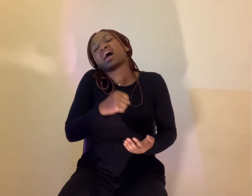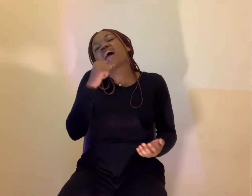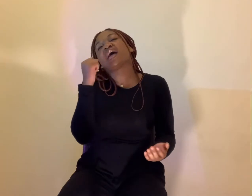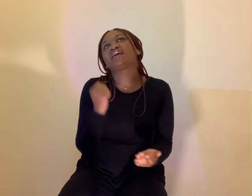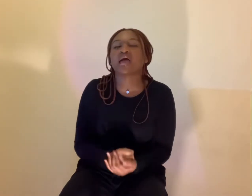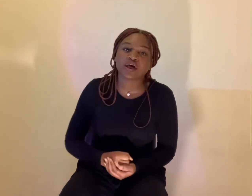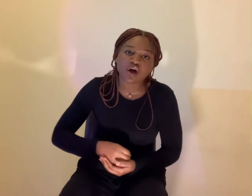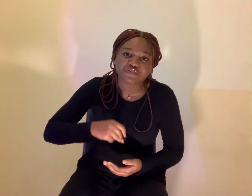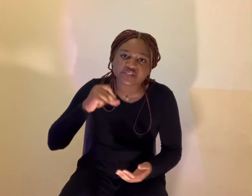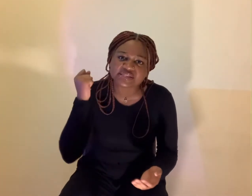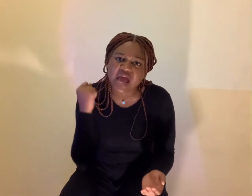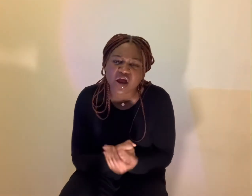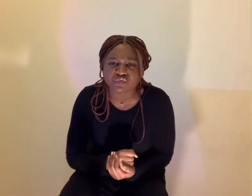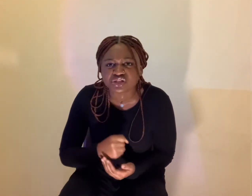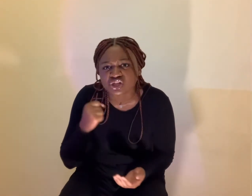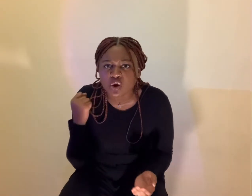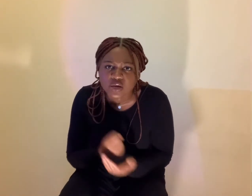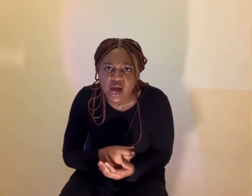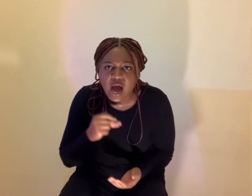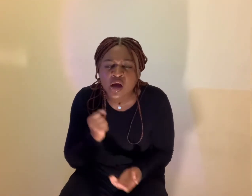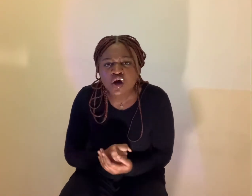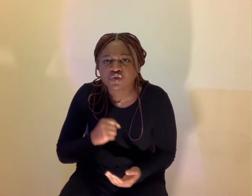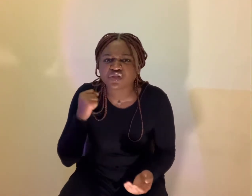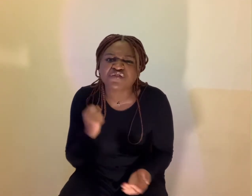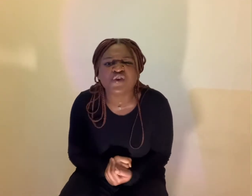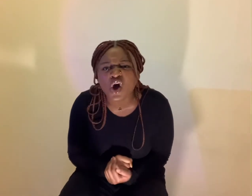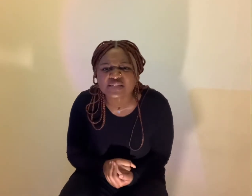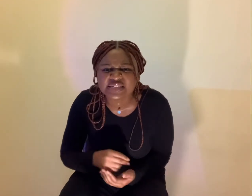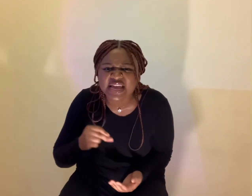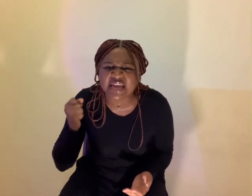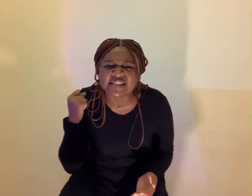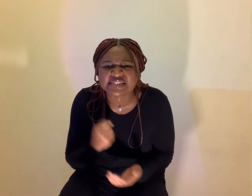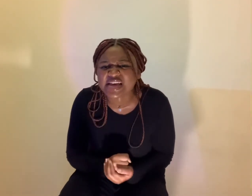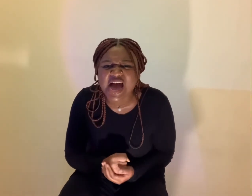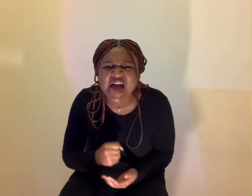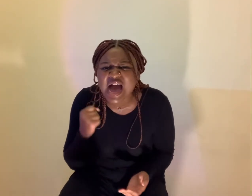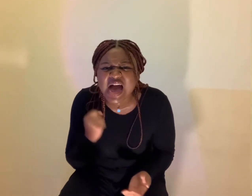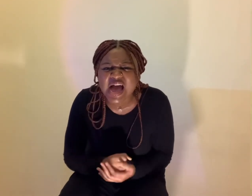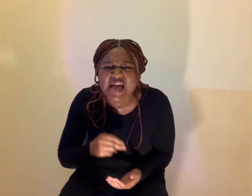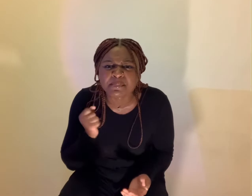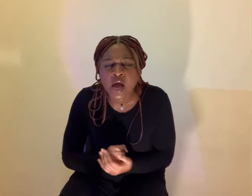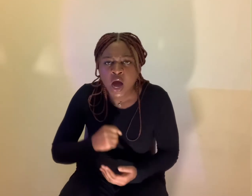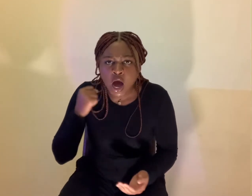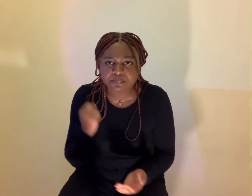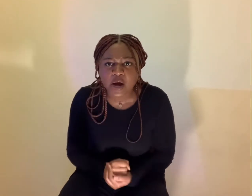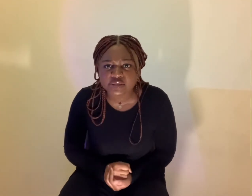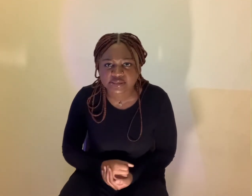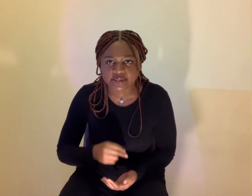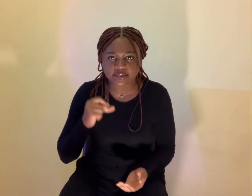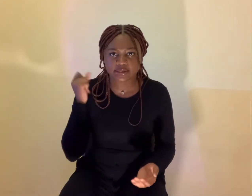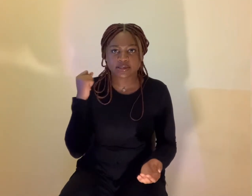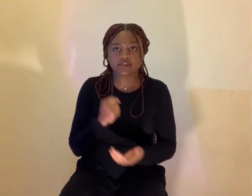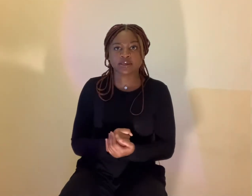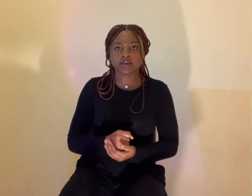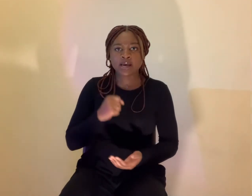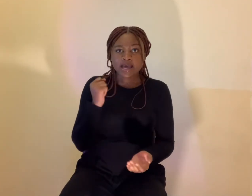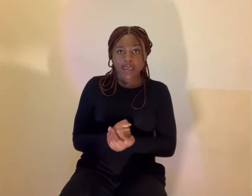get off at saratoga for the 14th time a person can